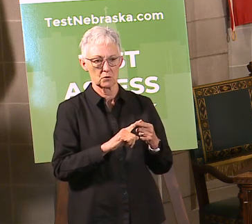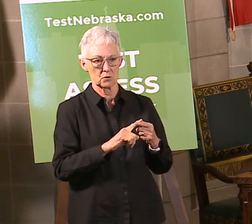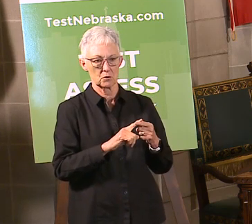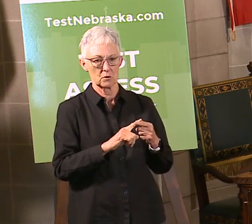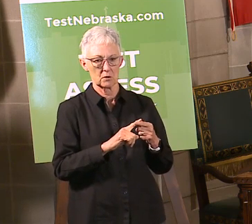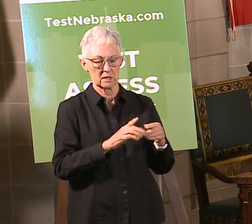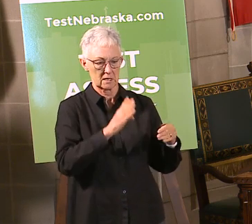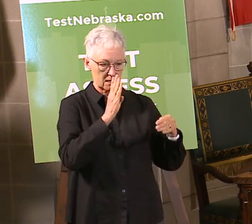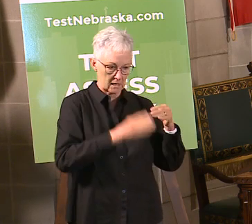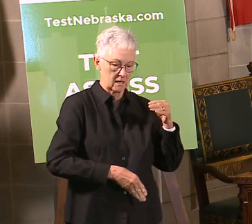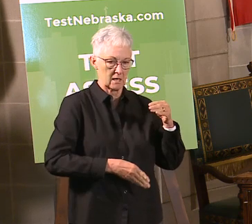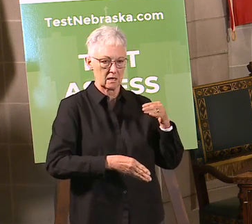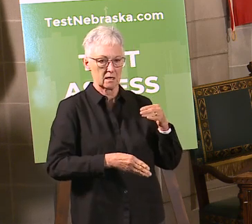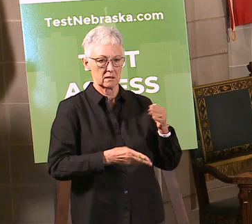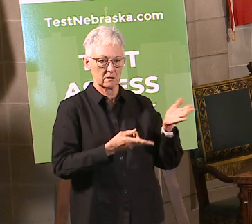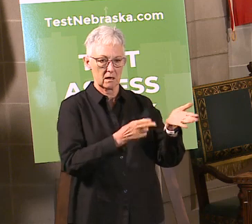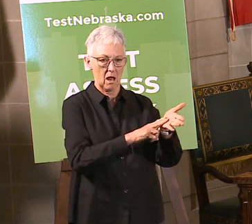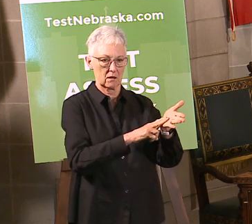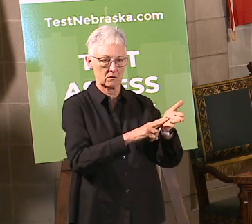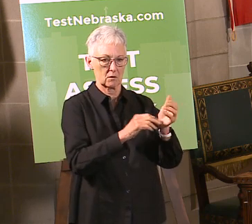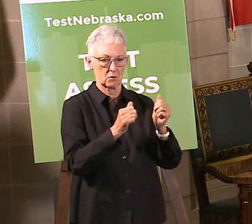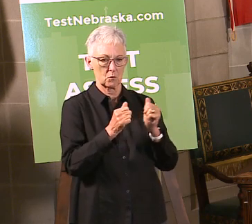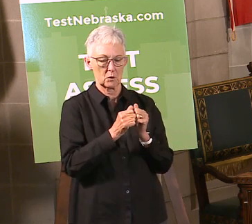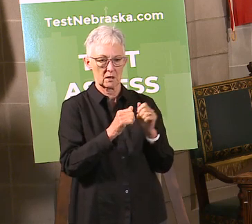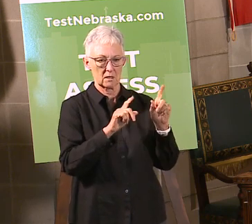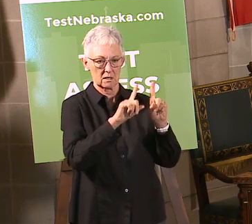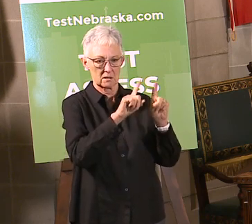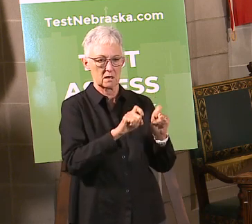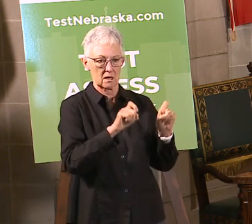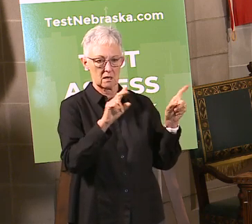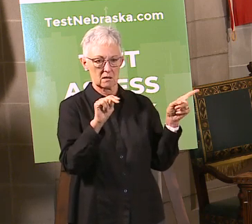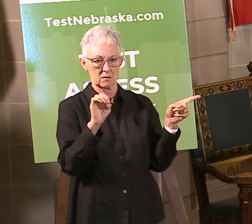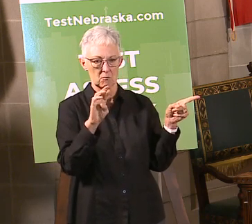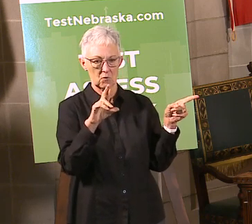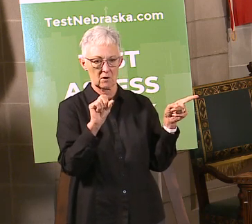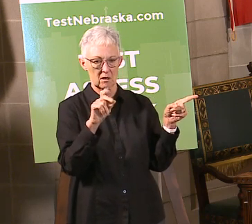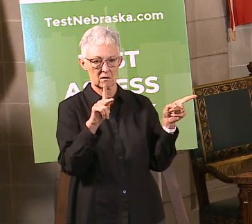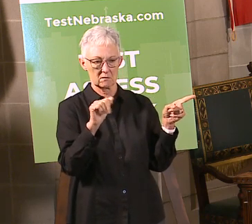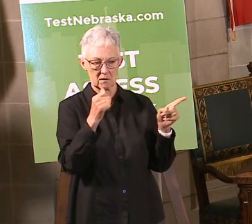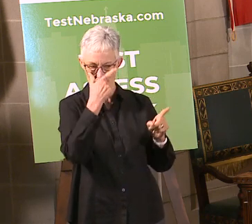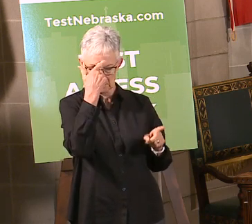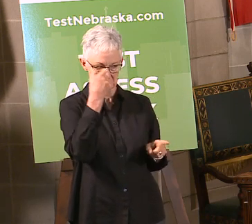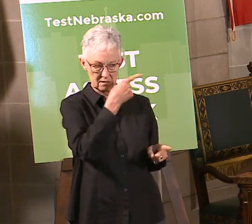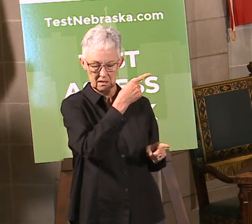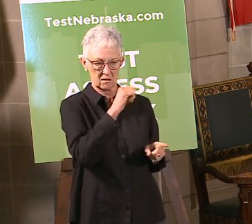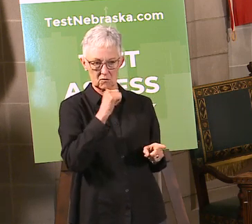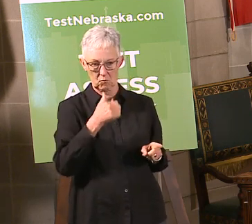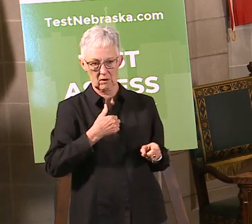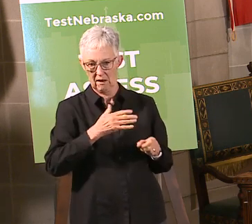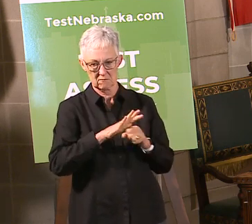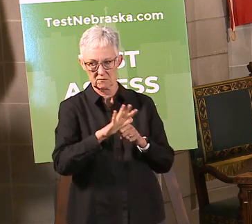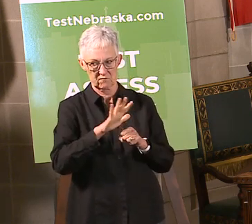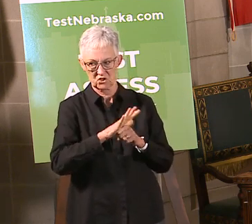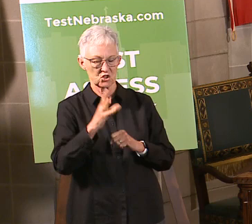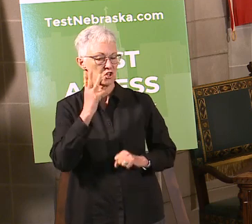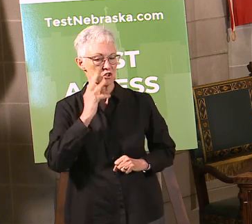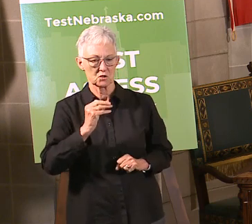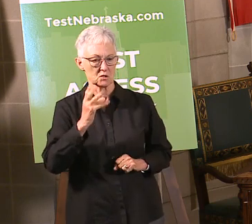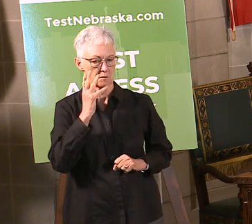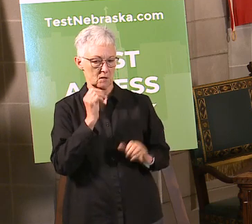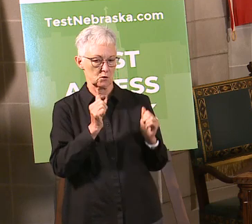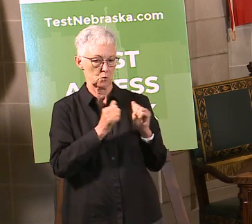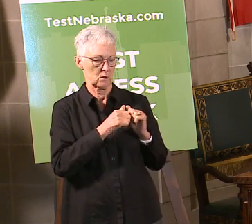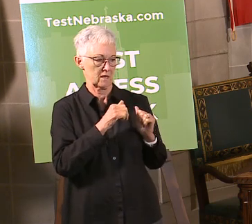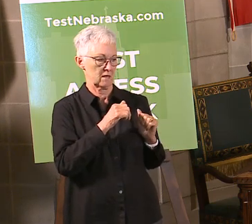Nebraska, citing what they say is the company's lack of experience with the kind of testing that's being required, and